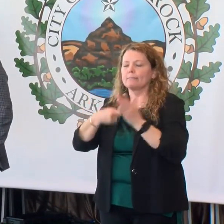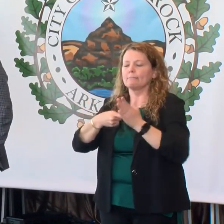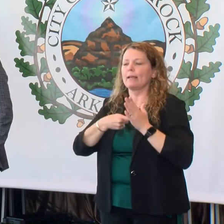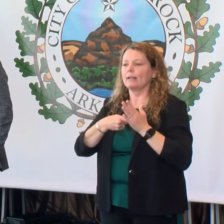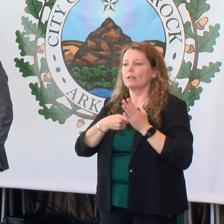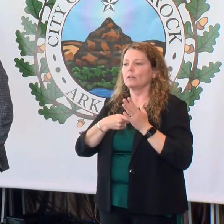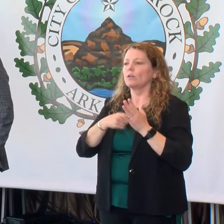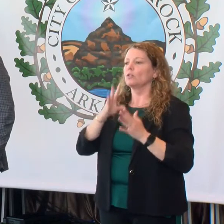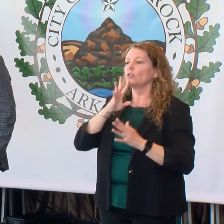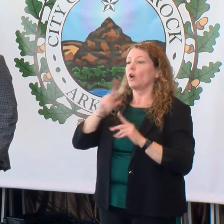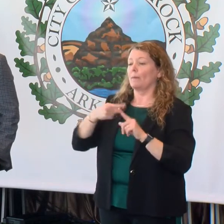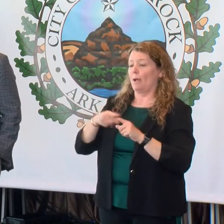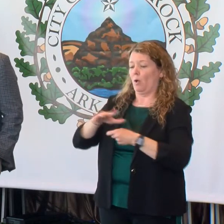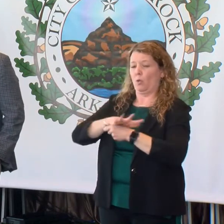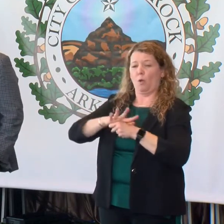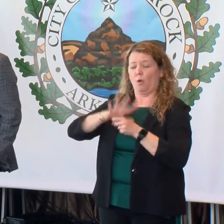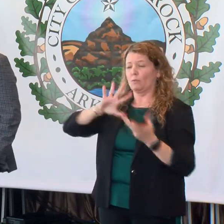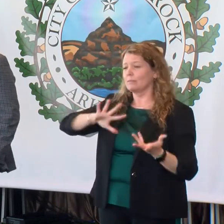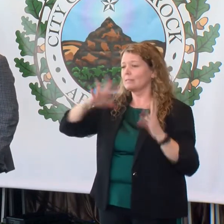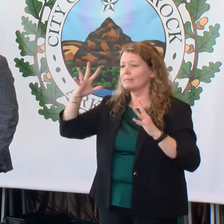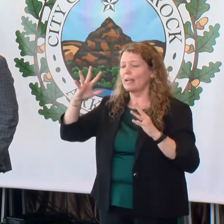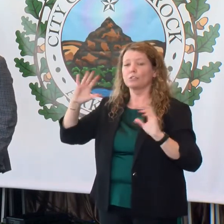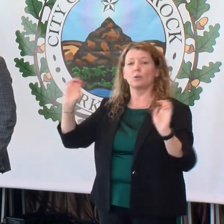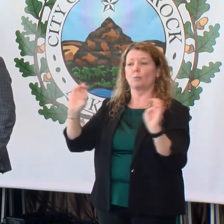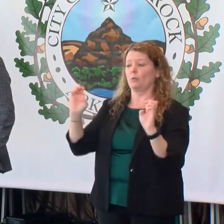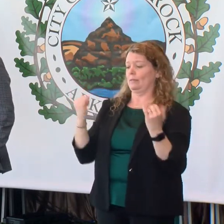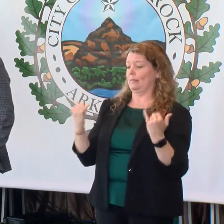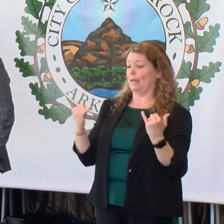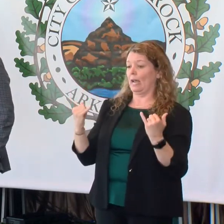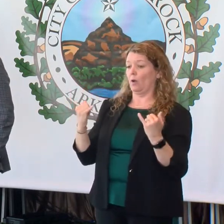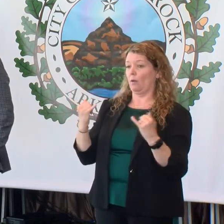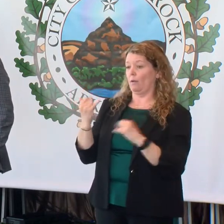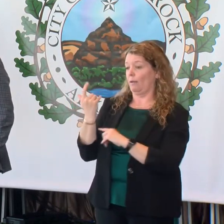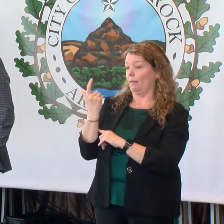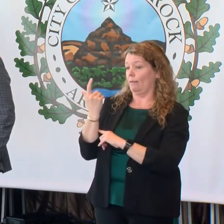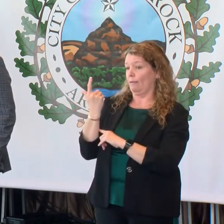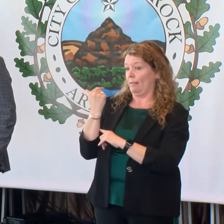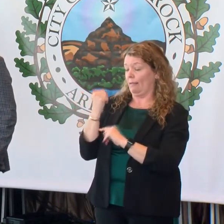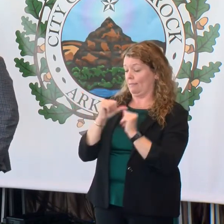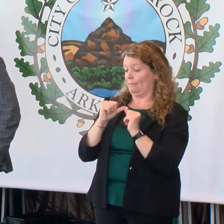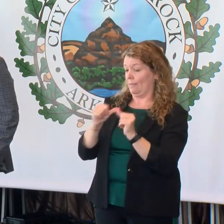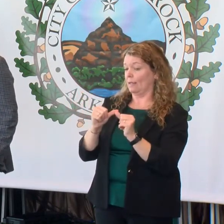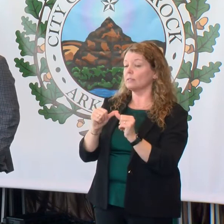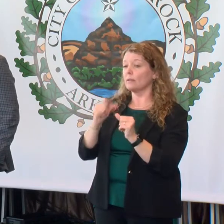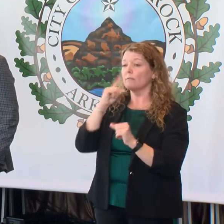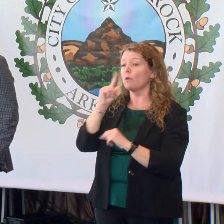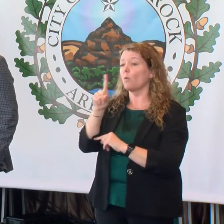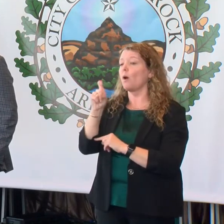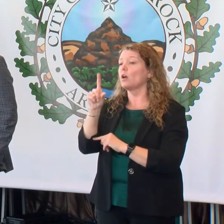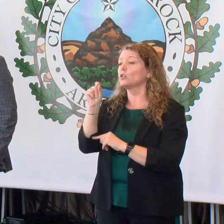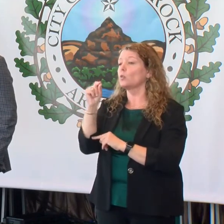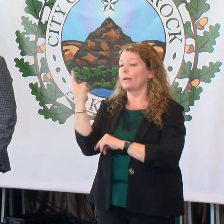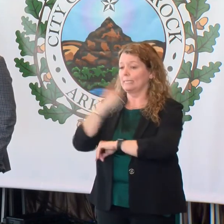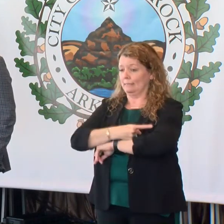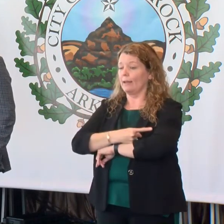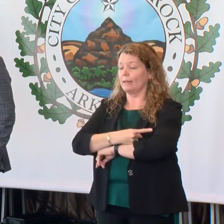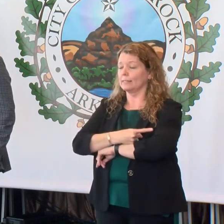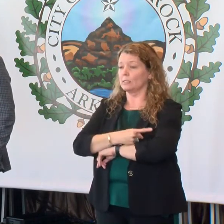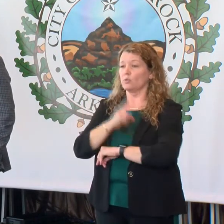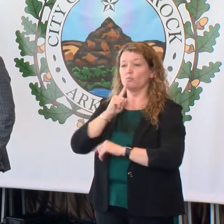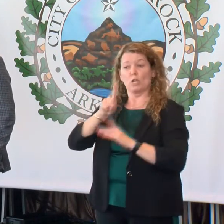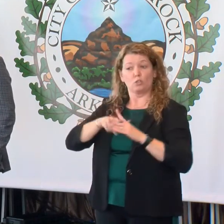of local disaster and emergency, when issued, lasts for 120 days. We first issued